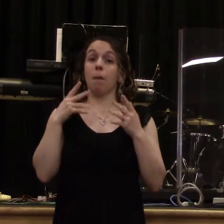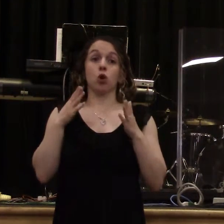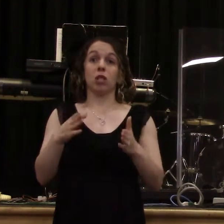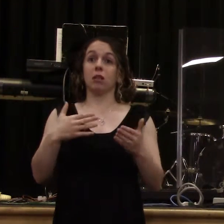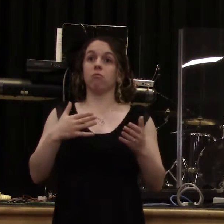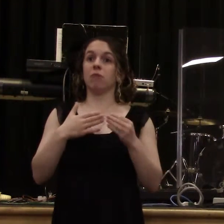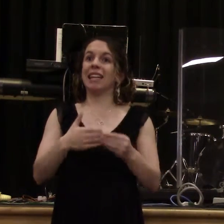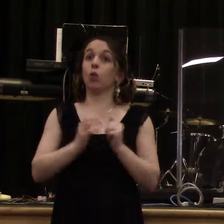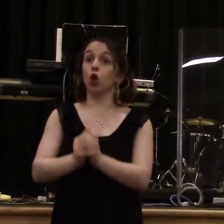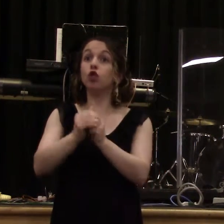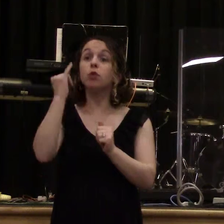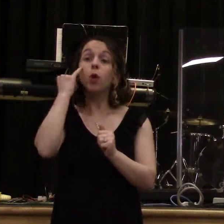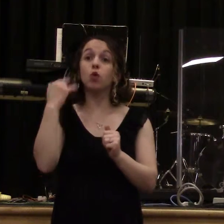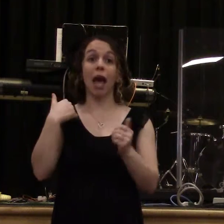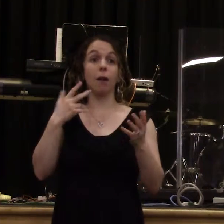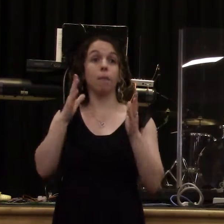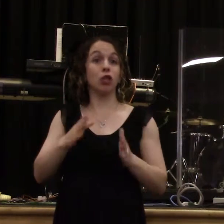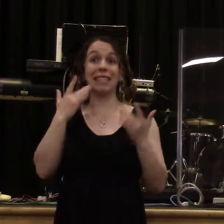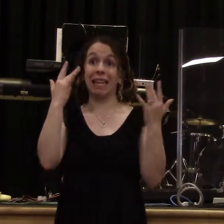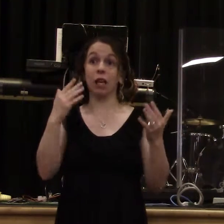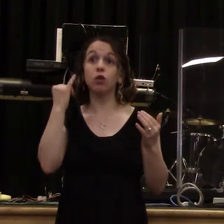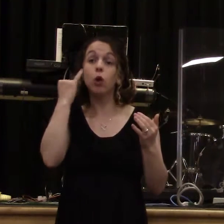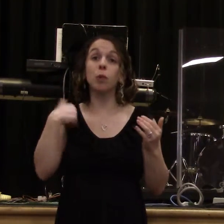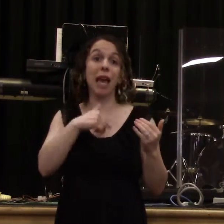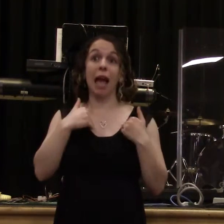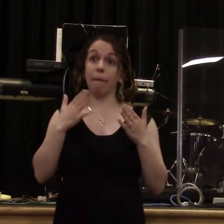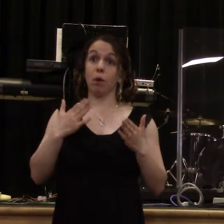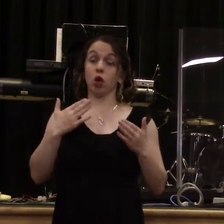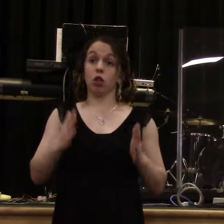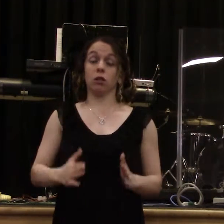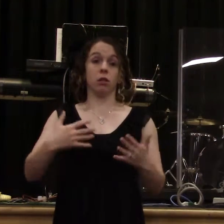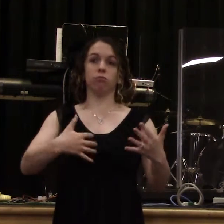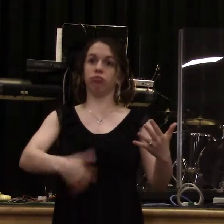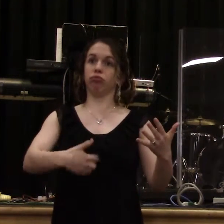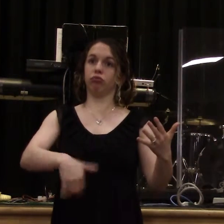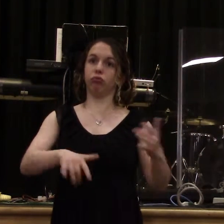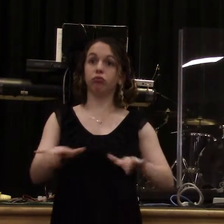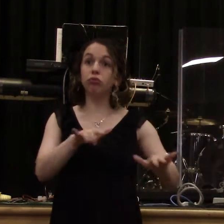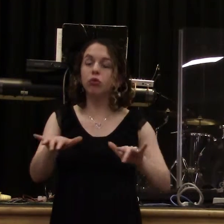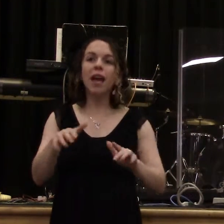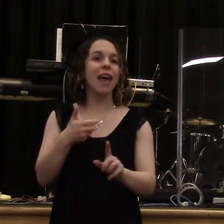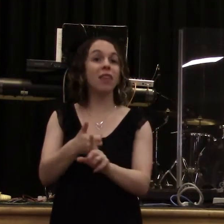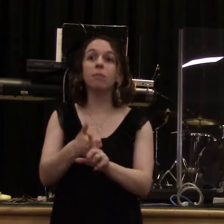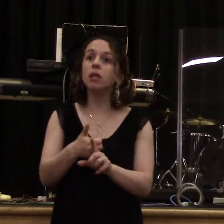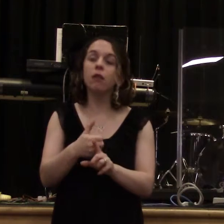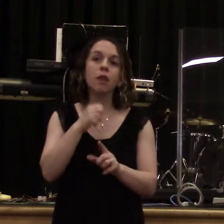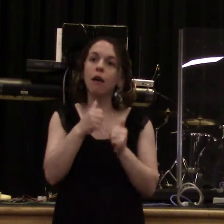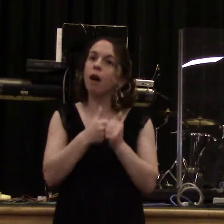congregation. Let me say this. If I was in sin, hallelujah, want you to know I would be the first one, I say this